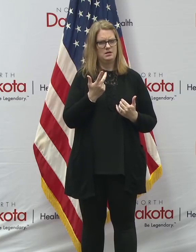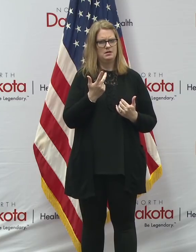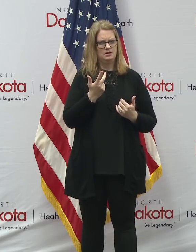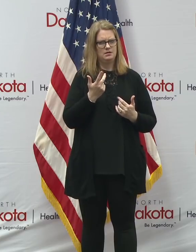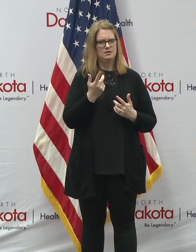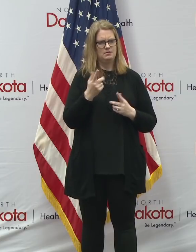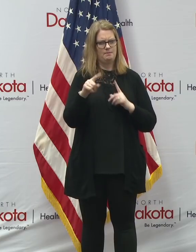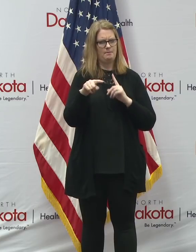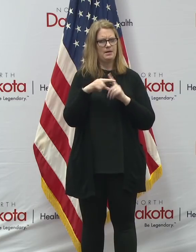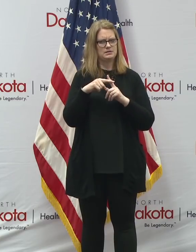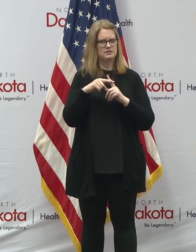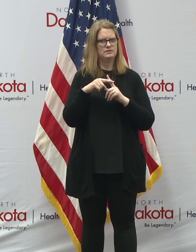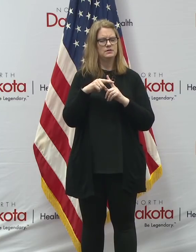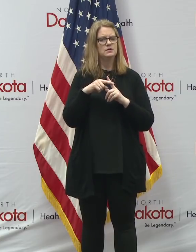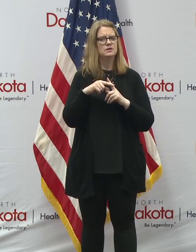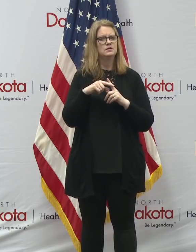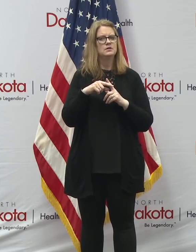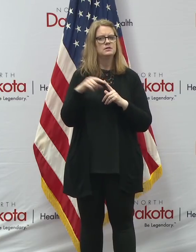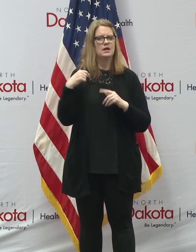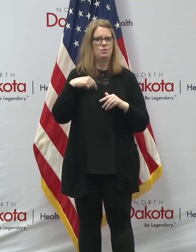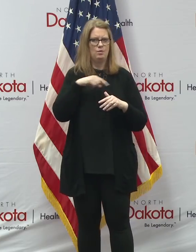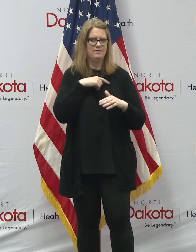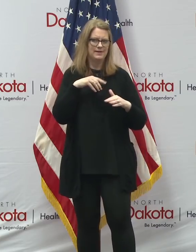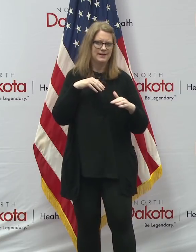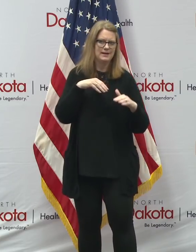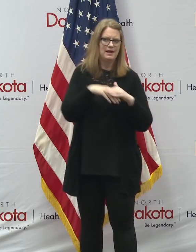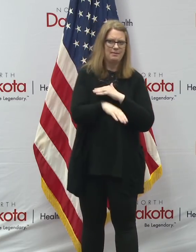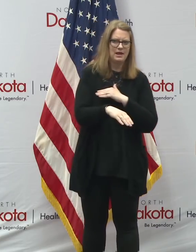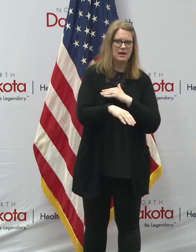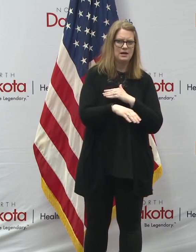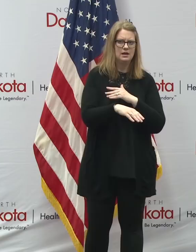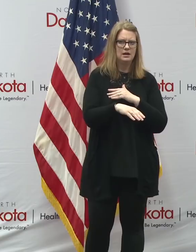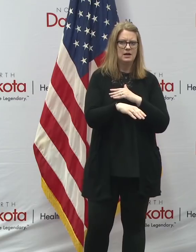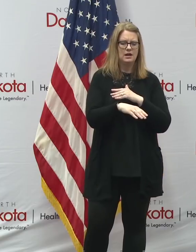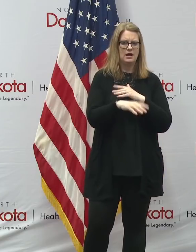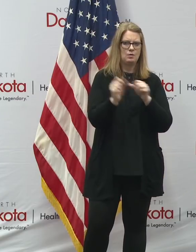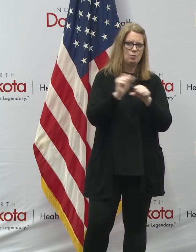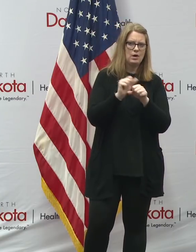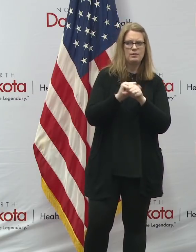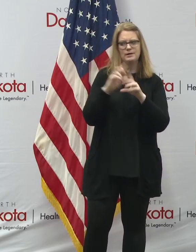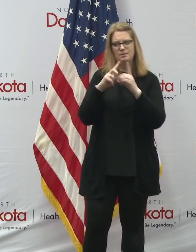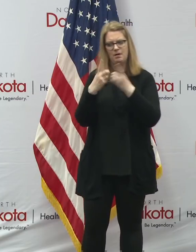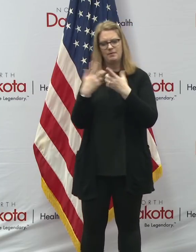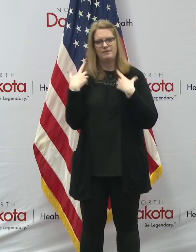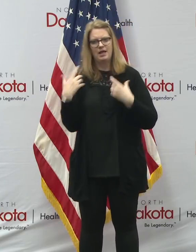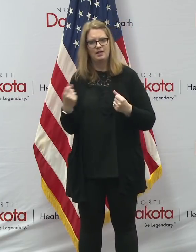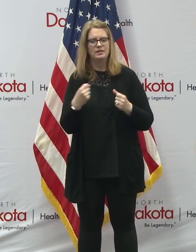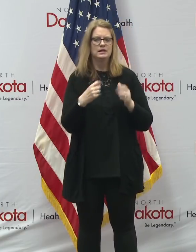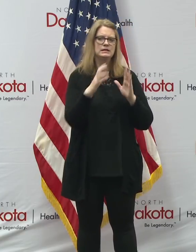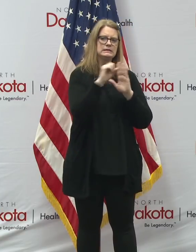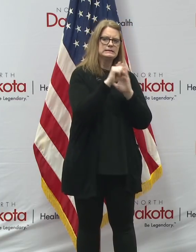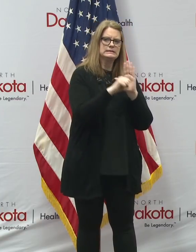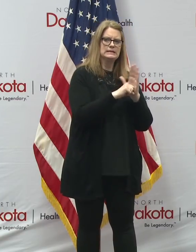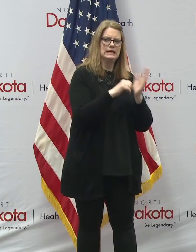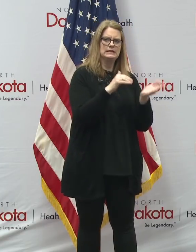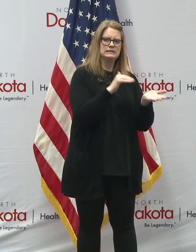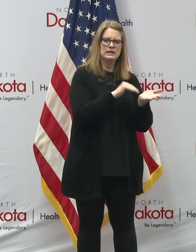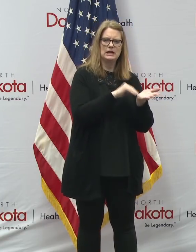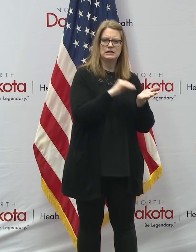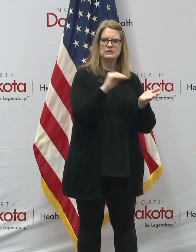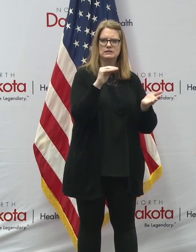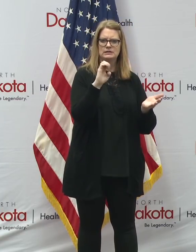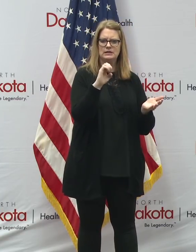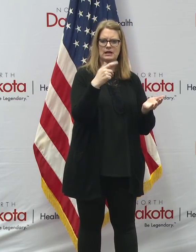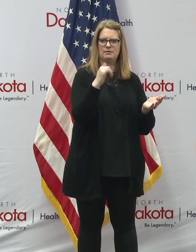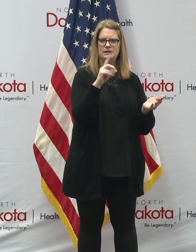have made come in and organized with the Department of Health, state, one of the state doctors, epidemiology.